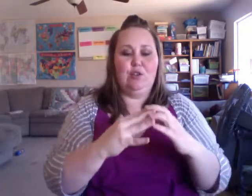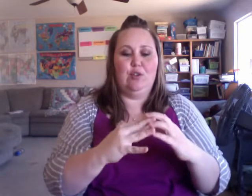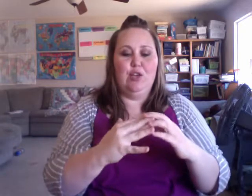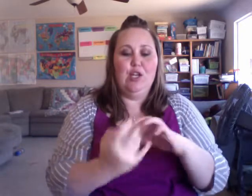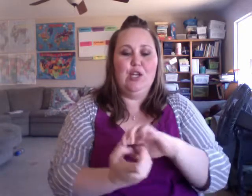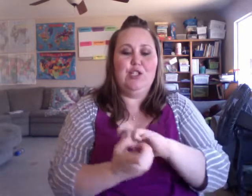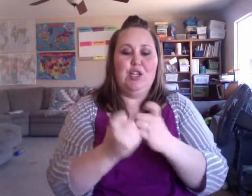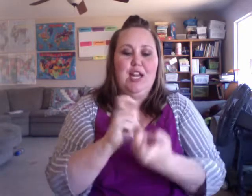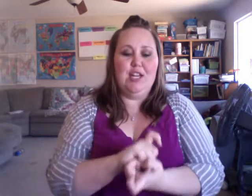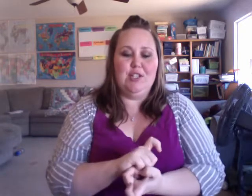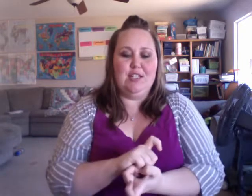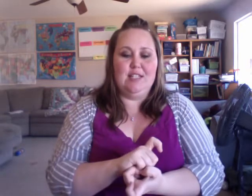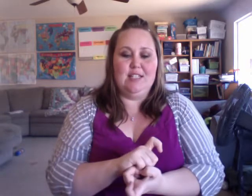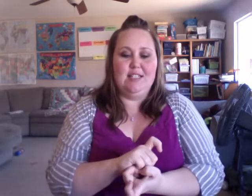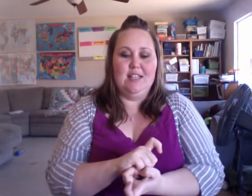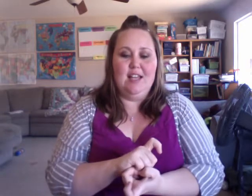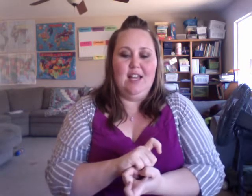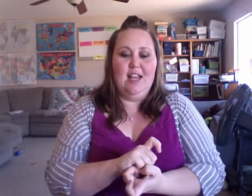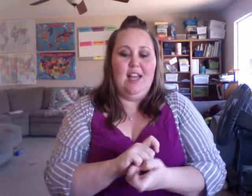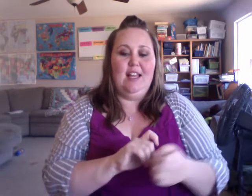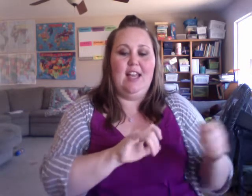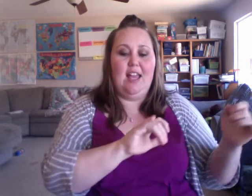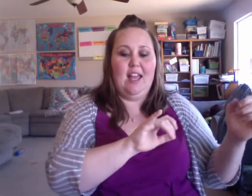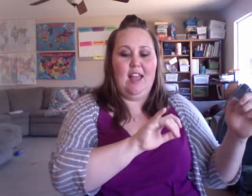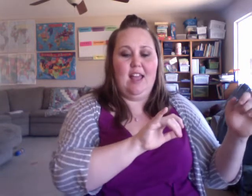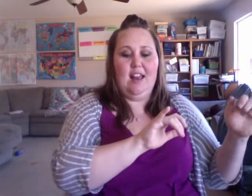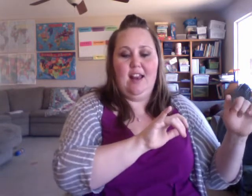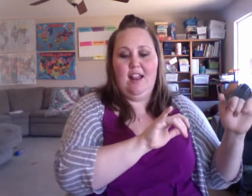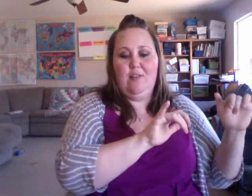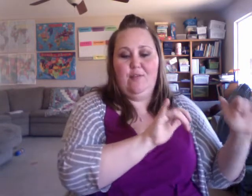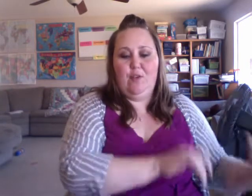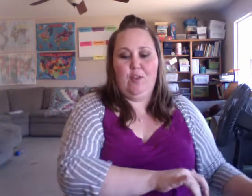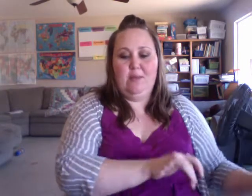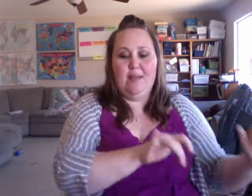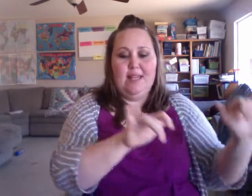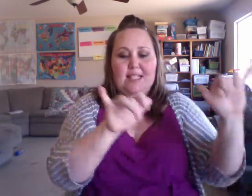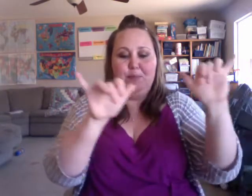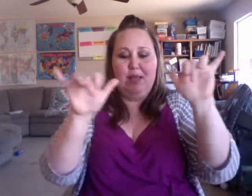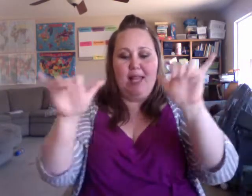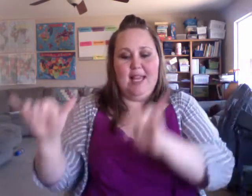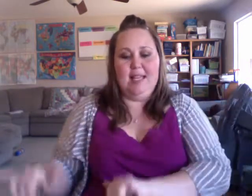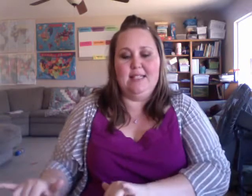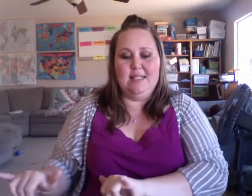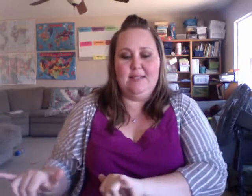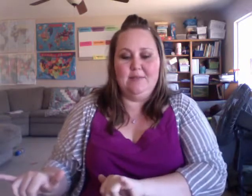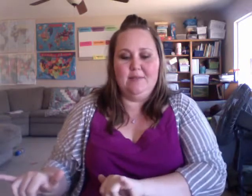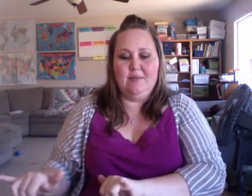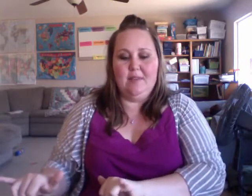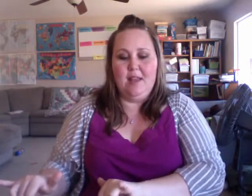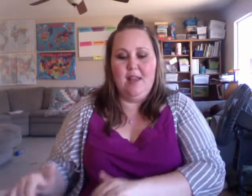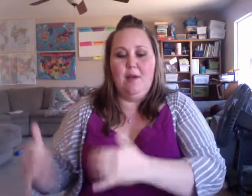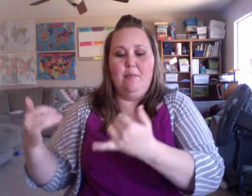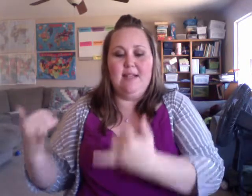changes can fully be explained by